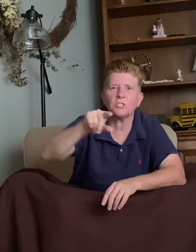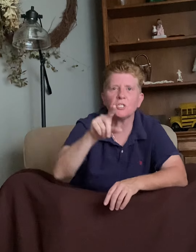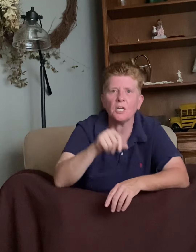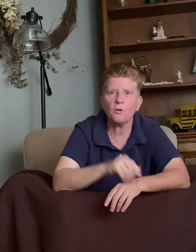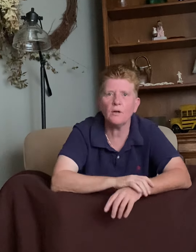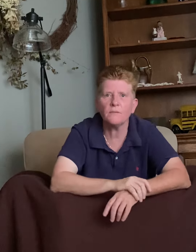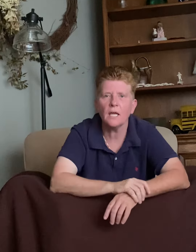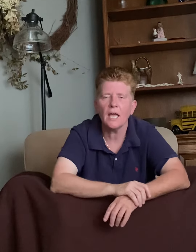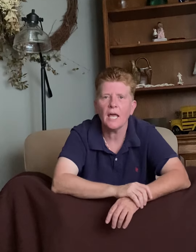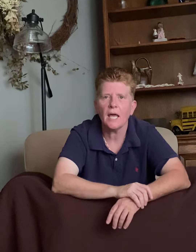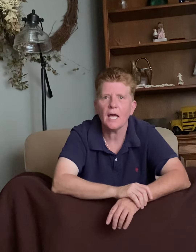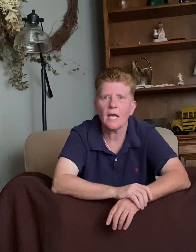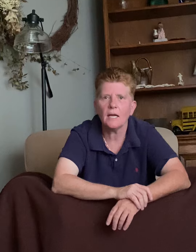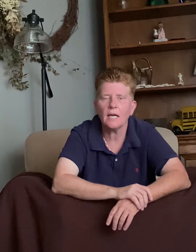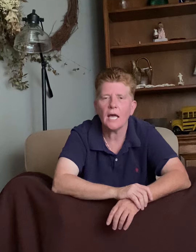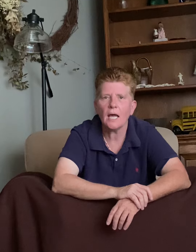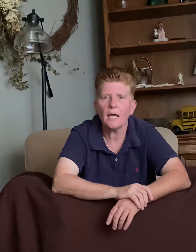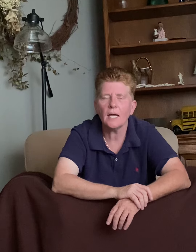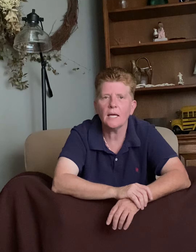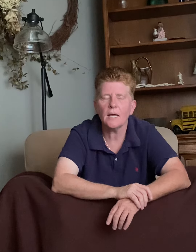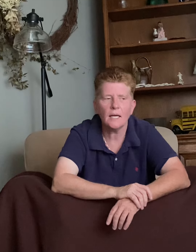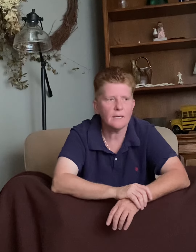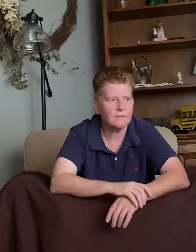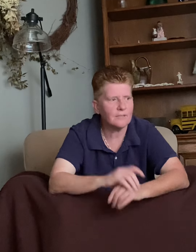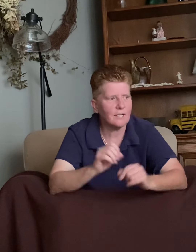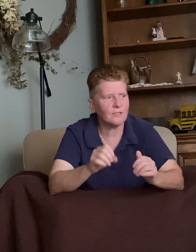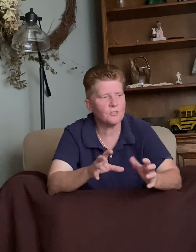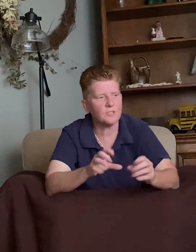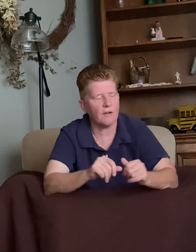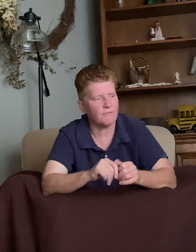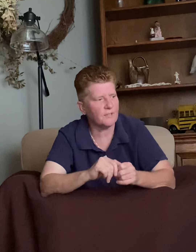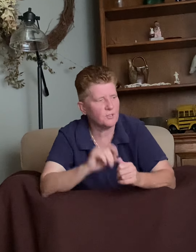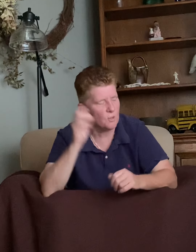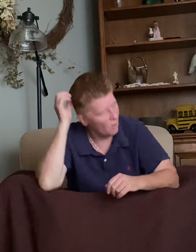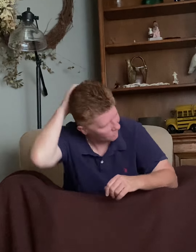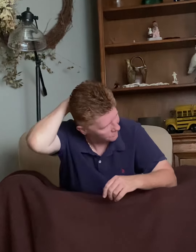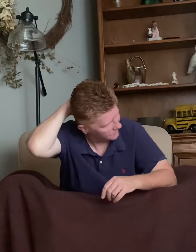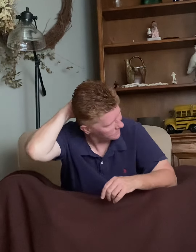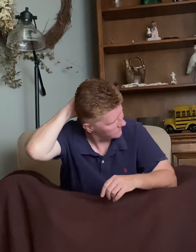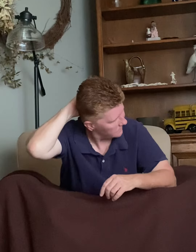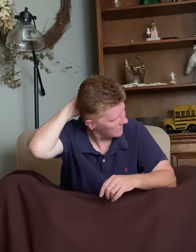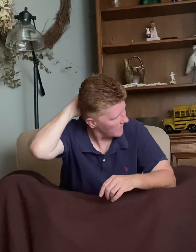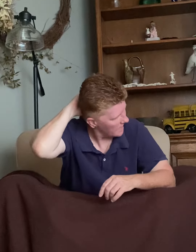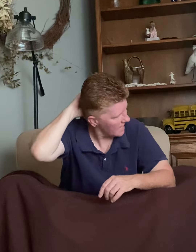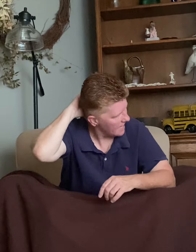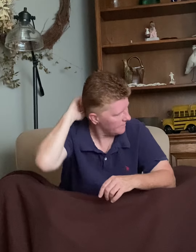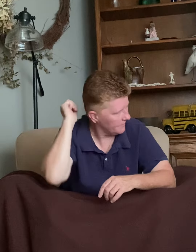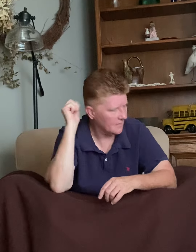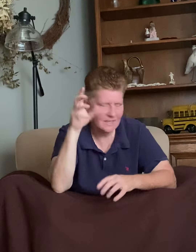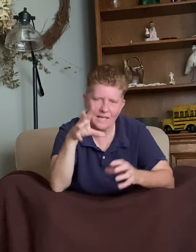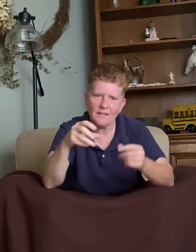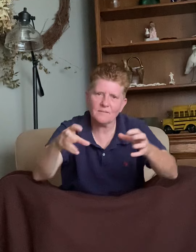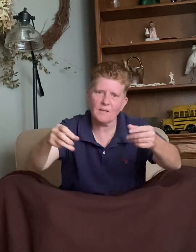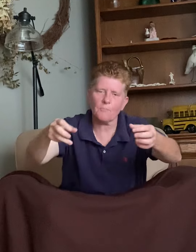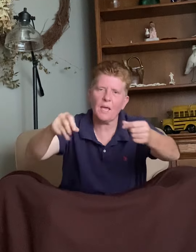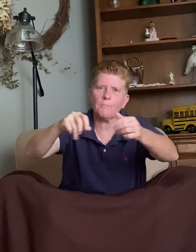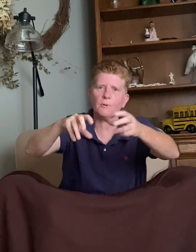shit called? What stuff? There's stuff, it's called. What? The paper